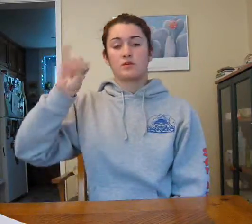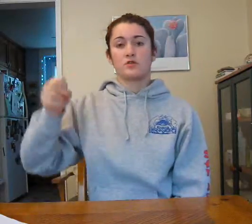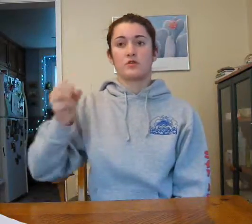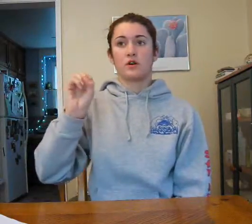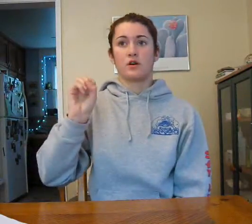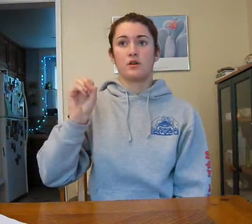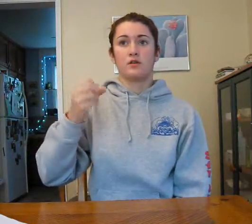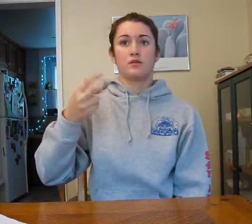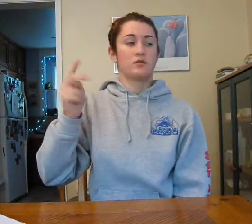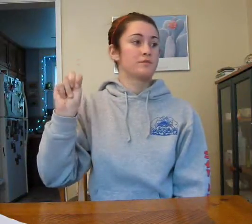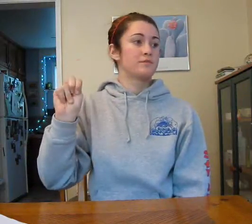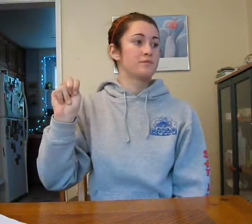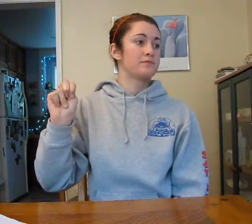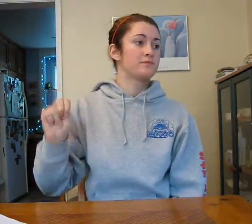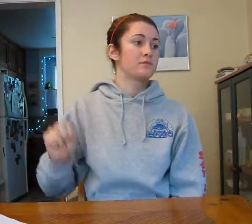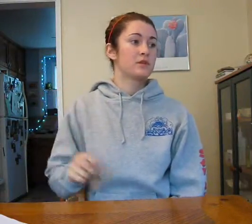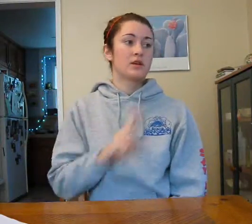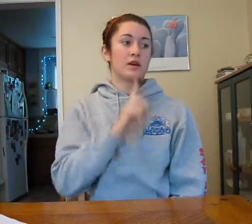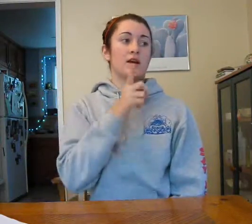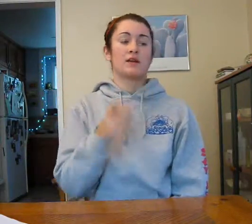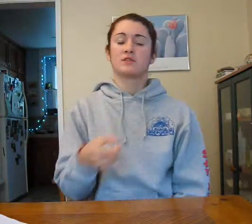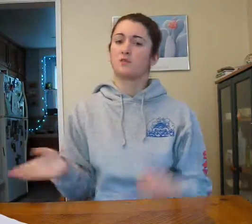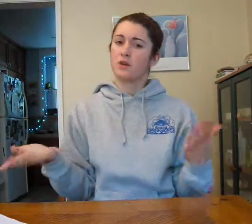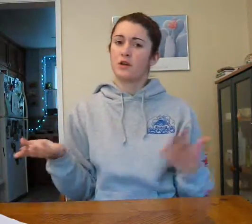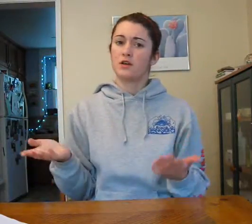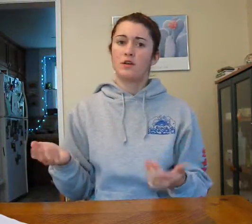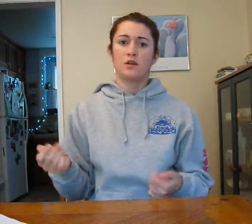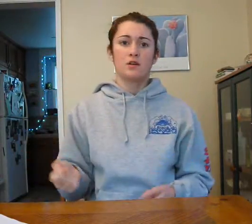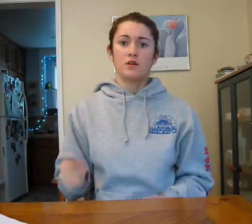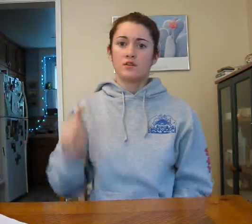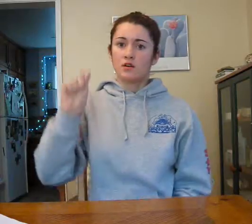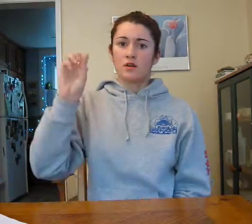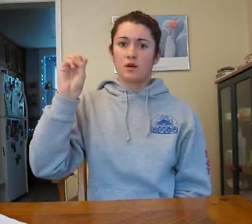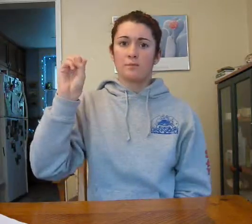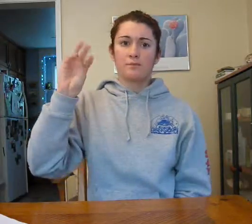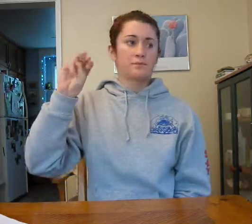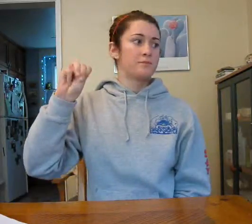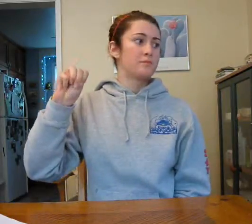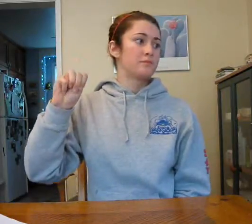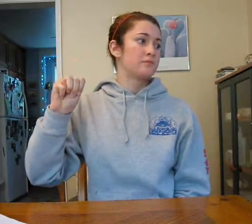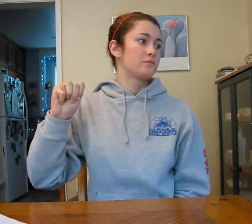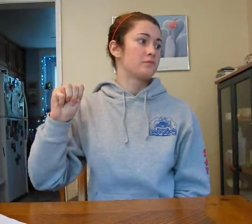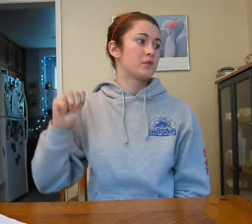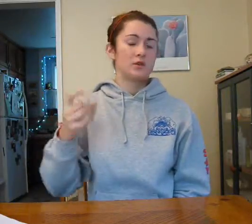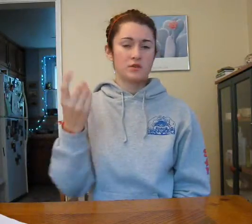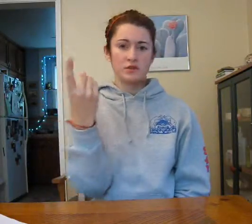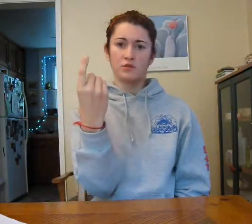John ask what Tom do.